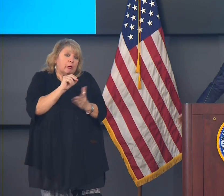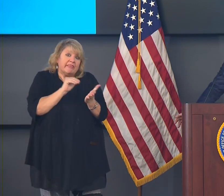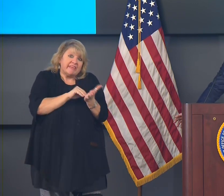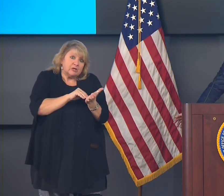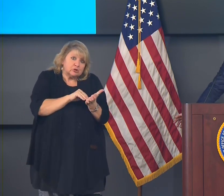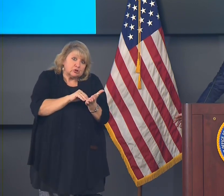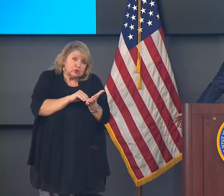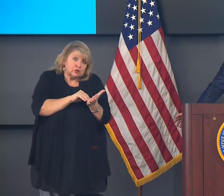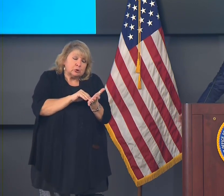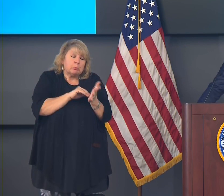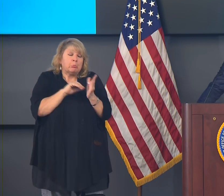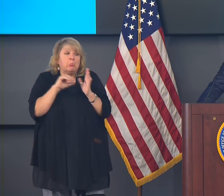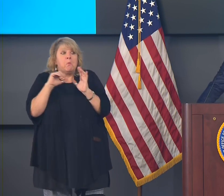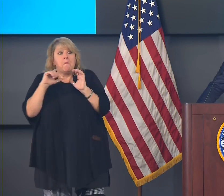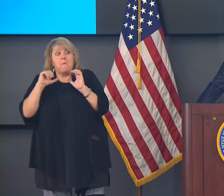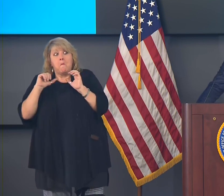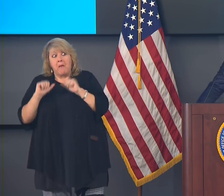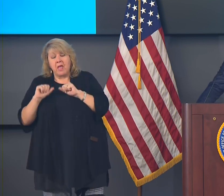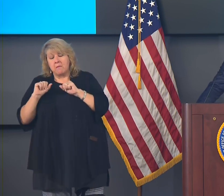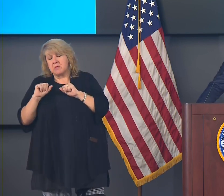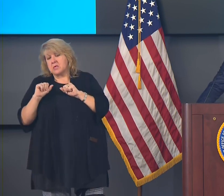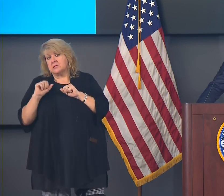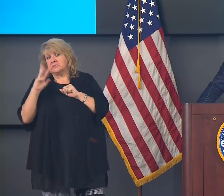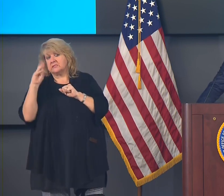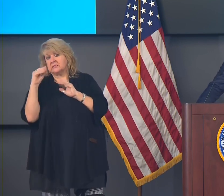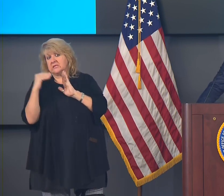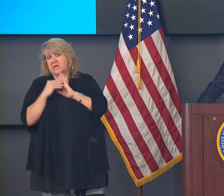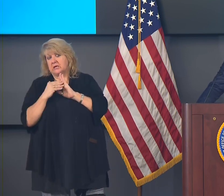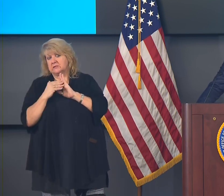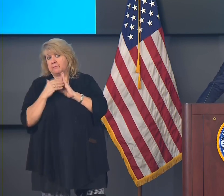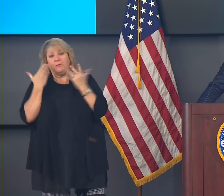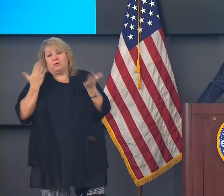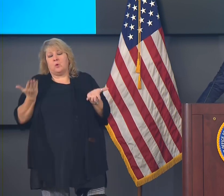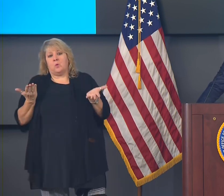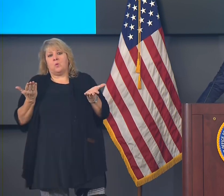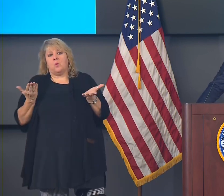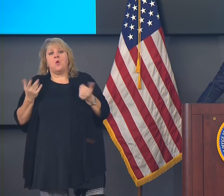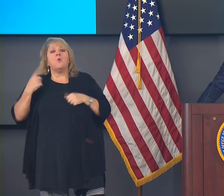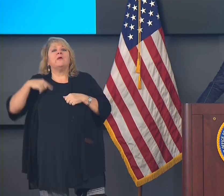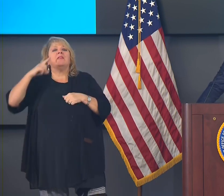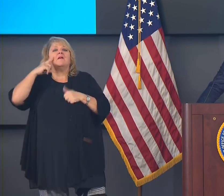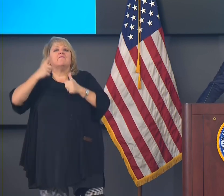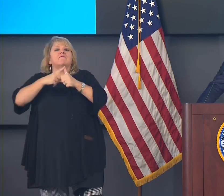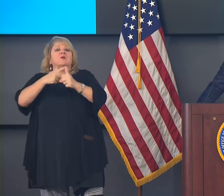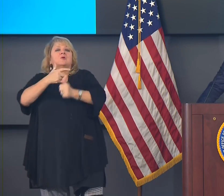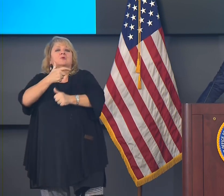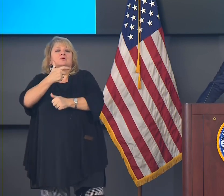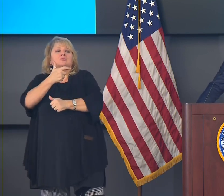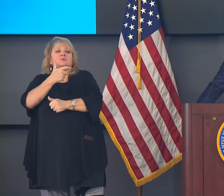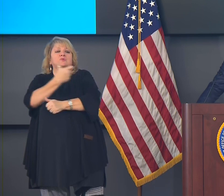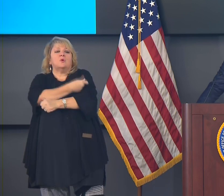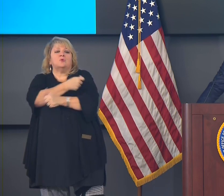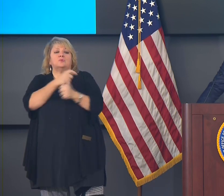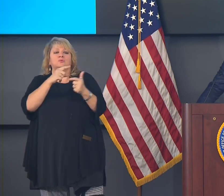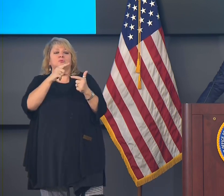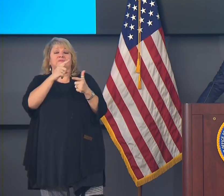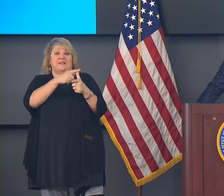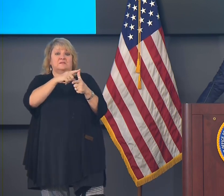We don't know for sure right now. And then we think that the first doses of the